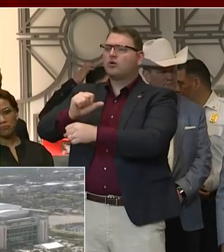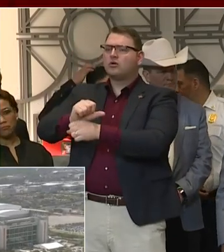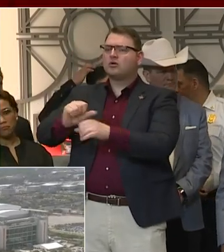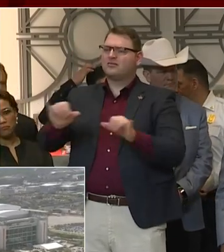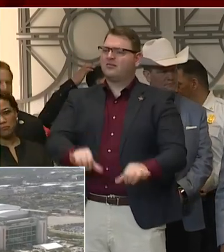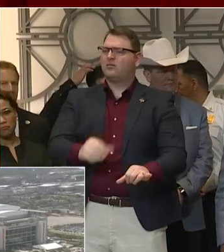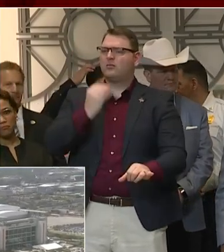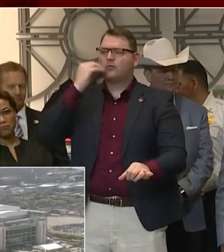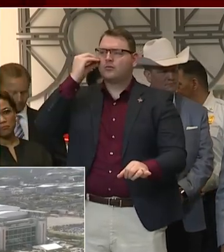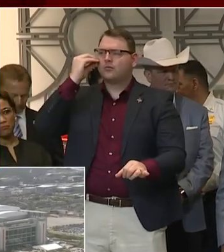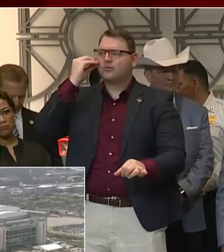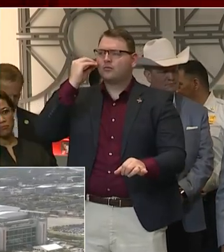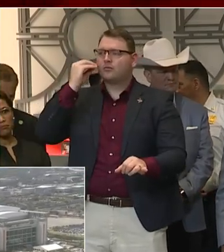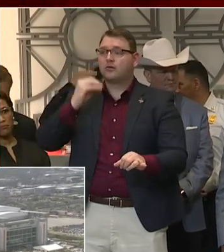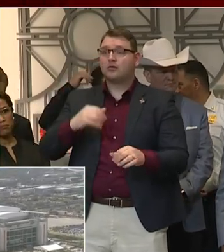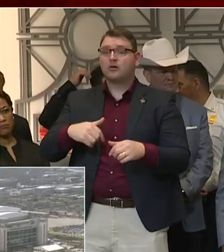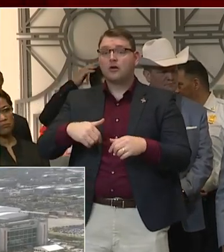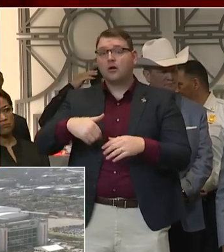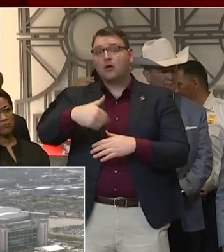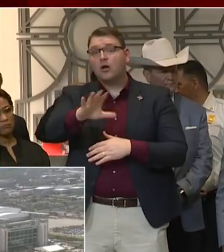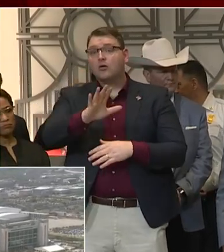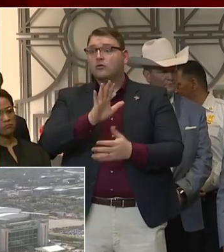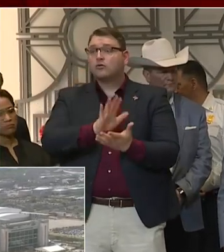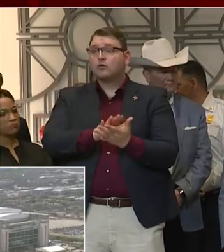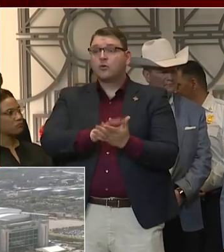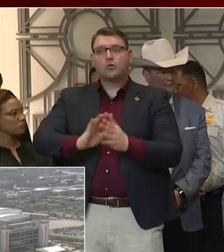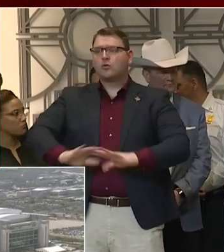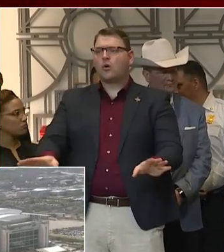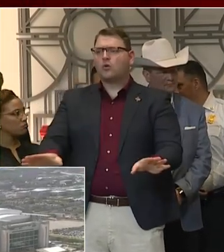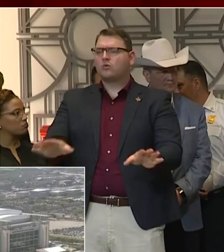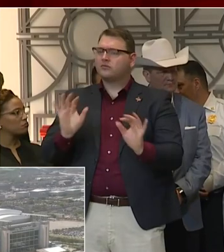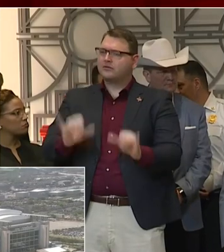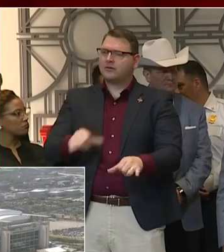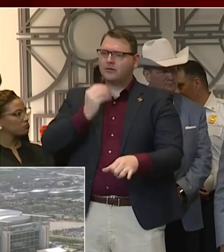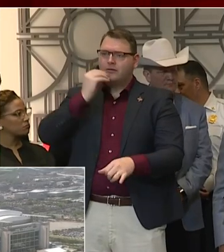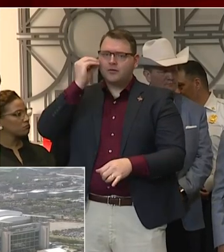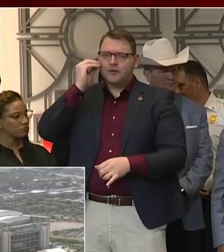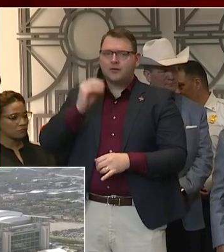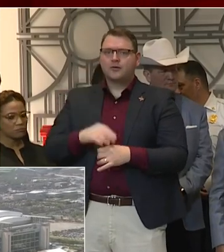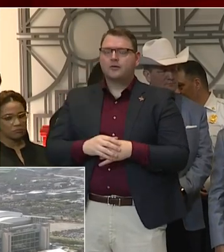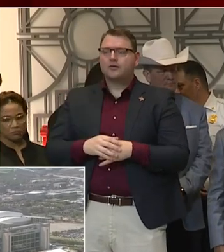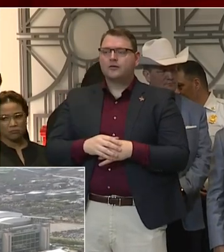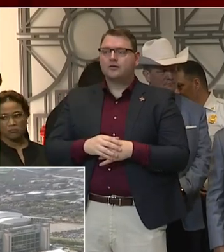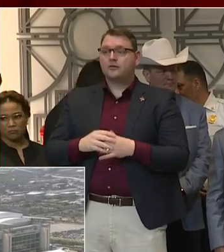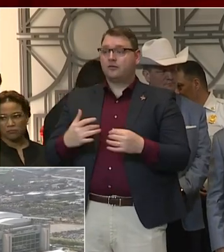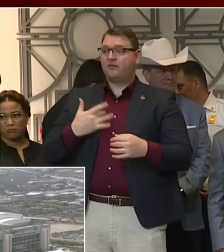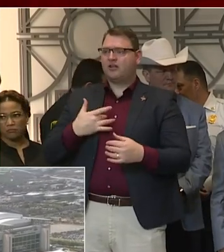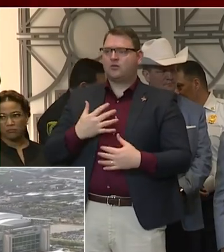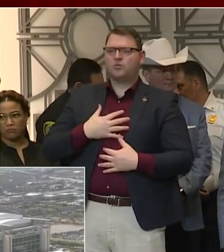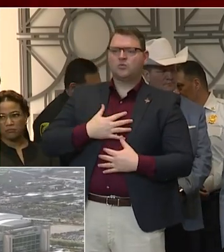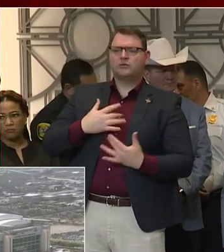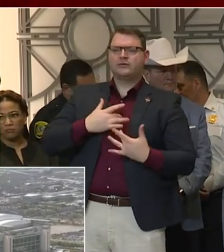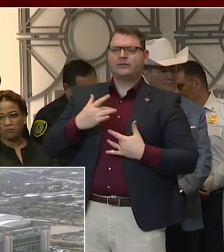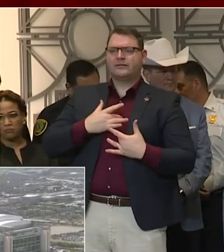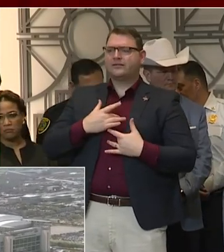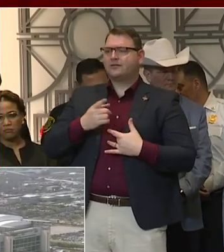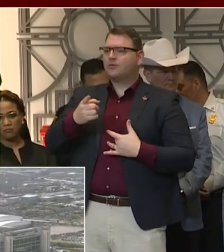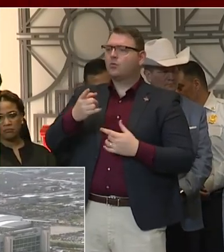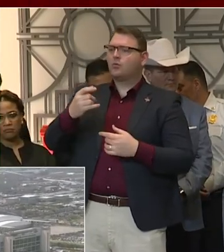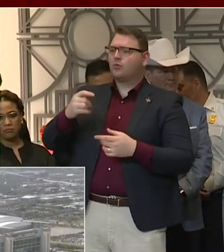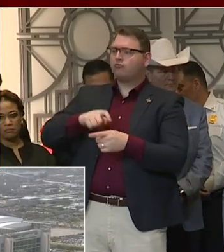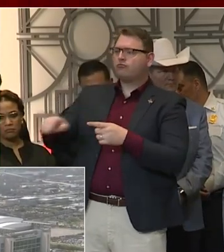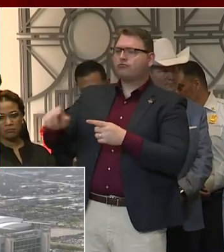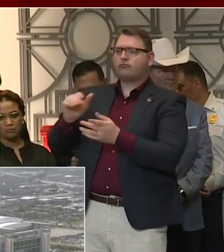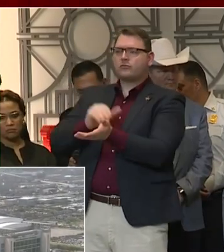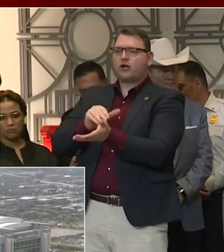have a sense that they may have this, they can contact your health care provider. Don't show up, because if you do have it, you're going to end